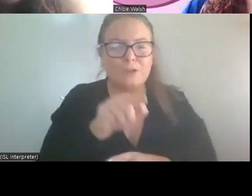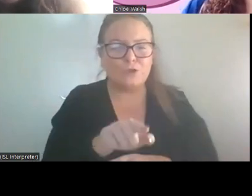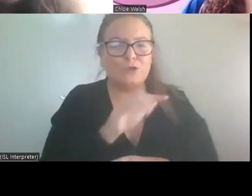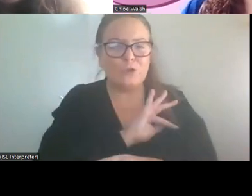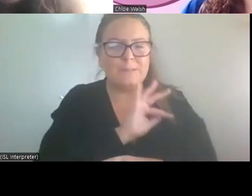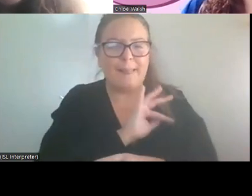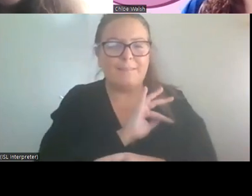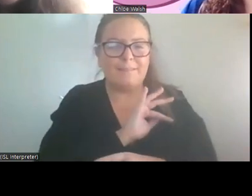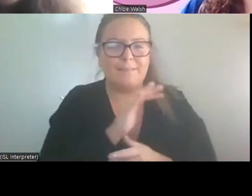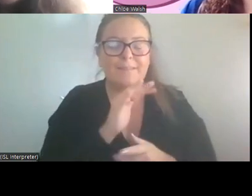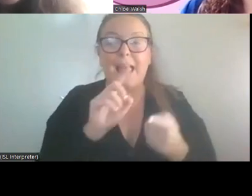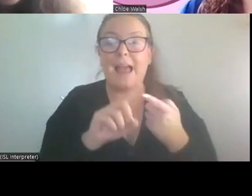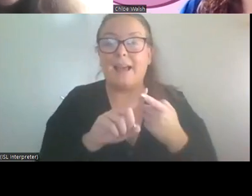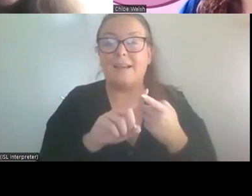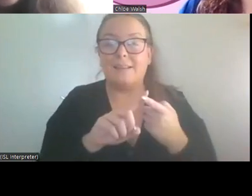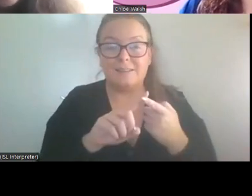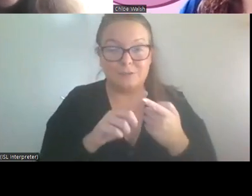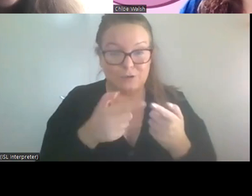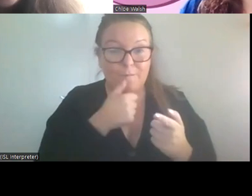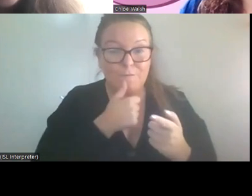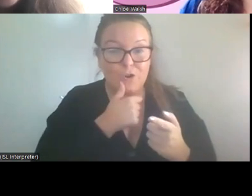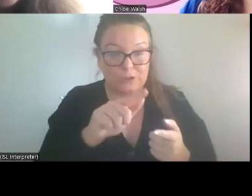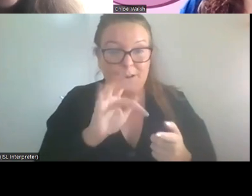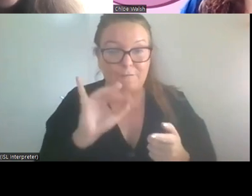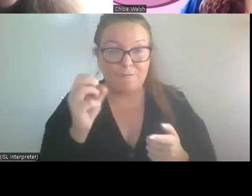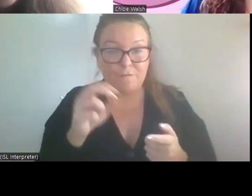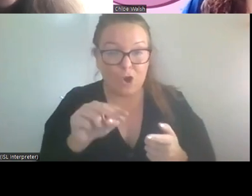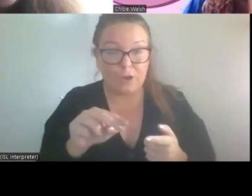and ask the same question to Áine. So just get your perspective on it.